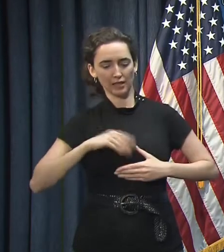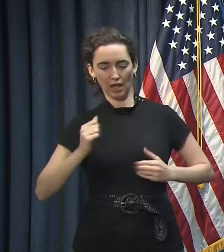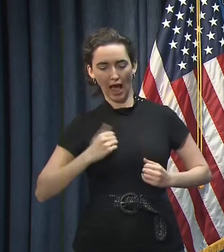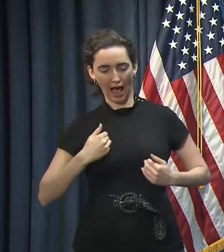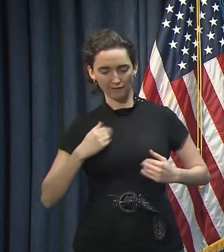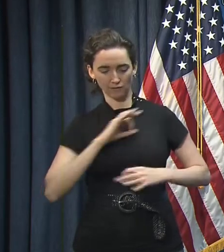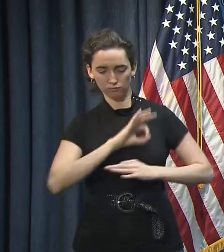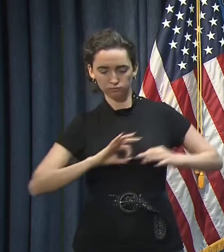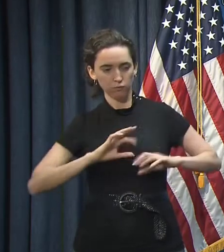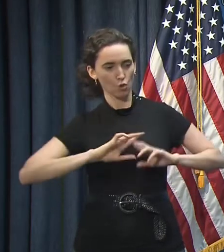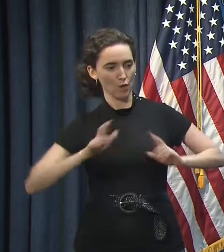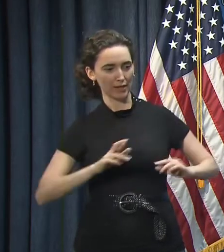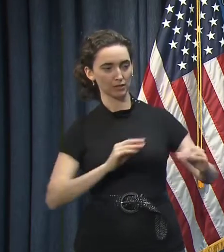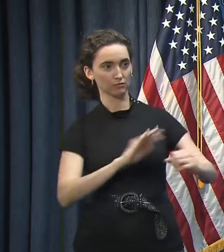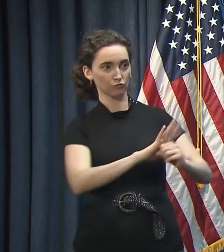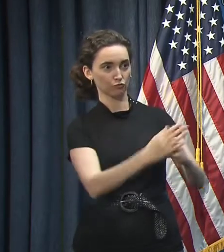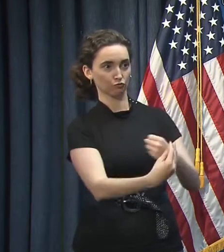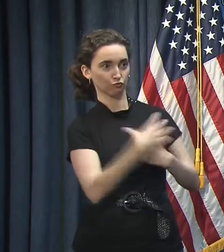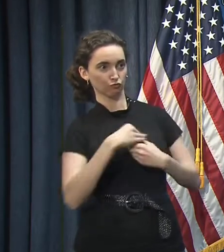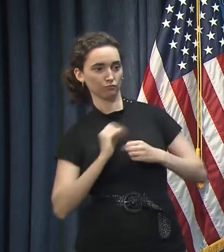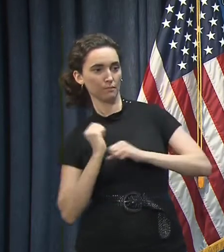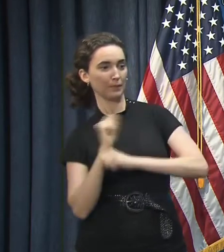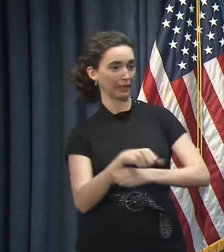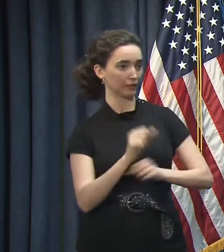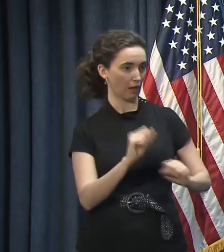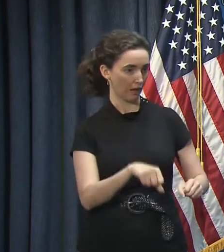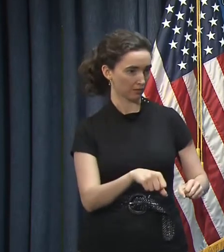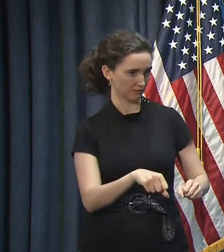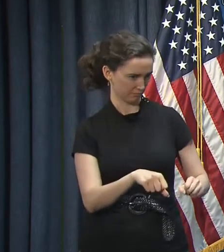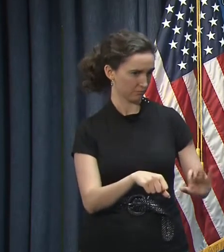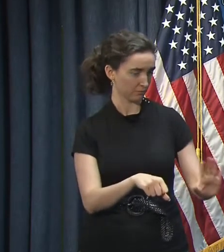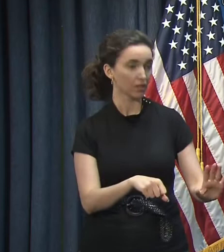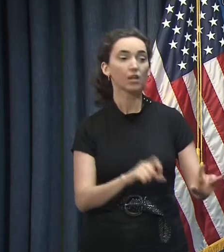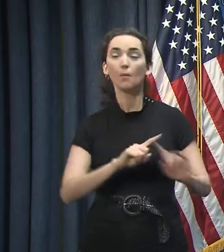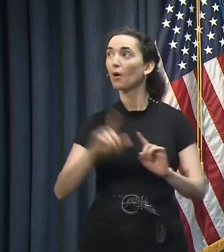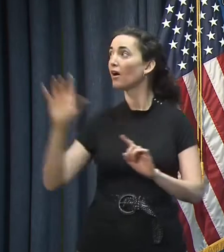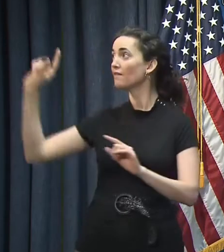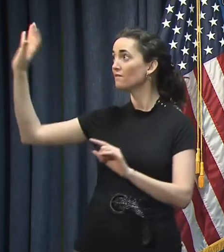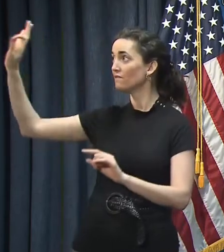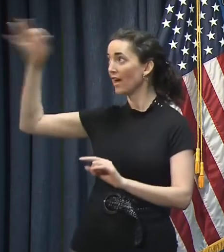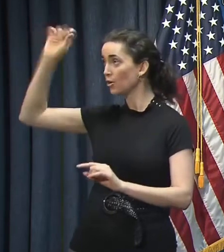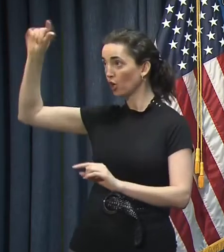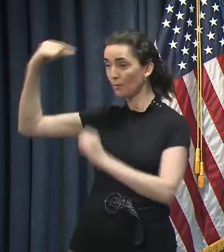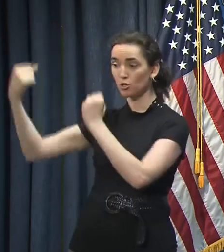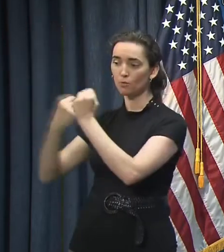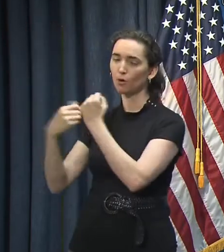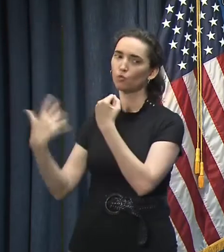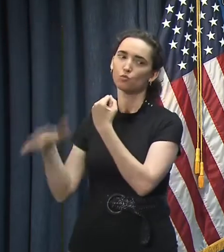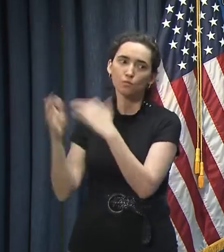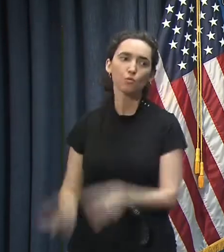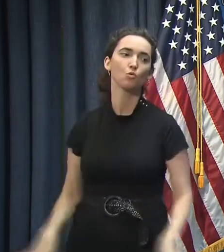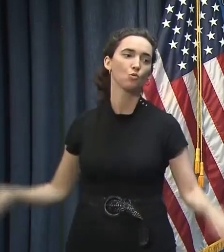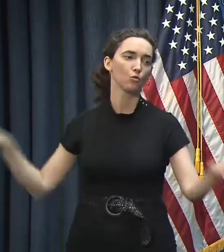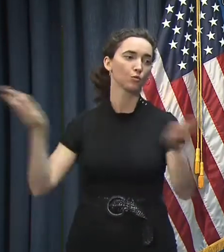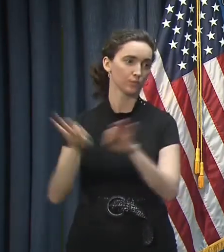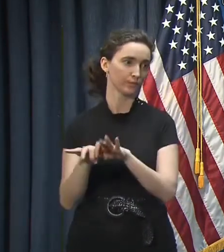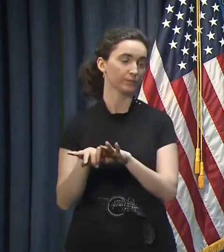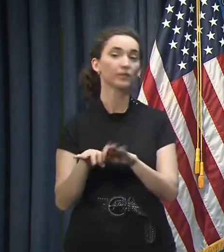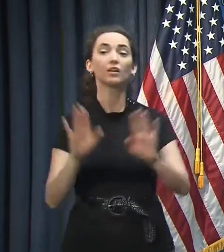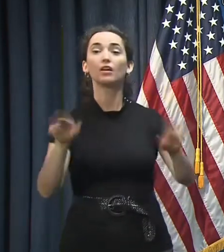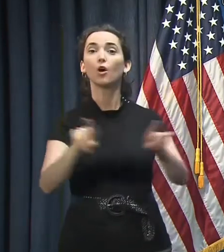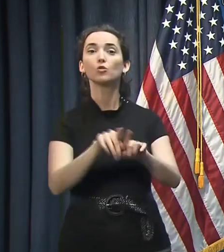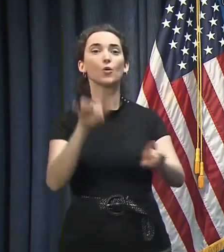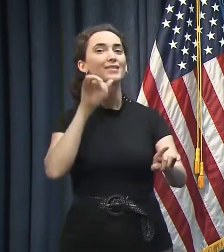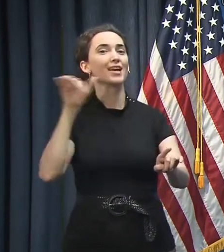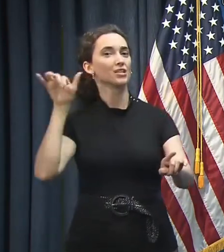really, this support that we're getting from the federal government is critically important. And then yesterday, and you probably heard